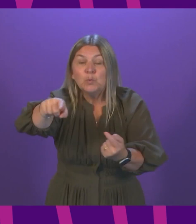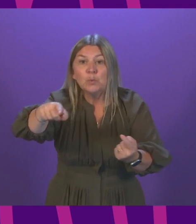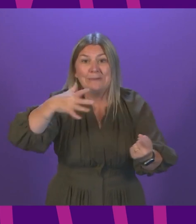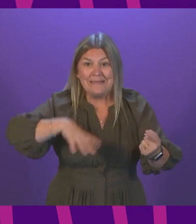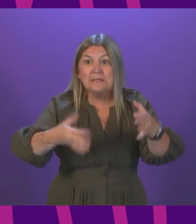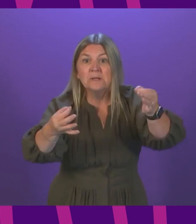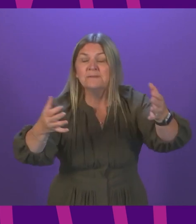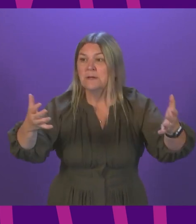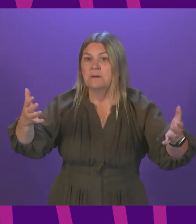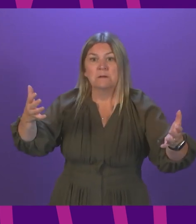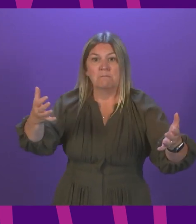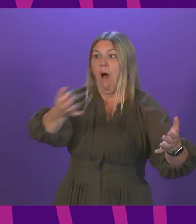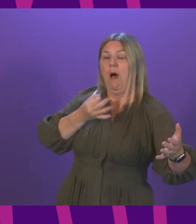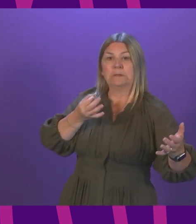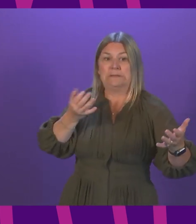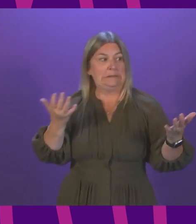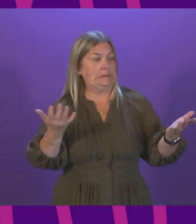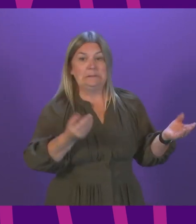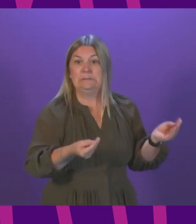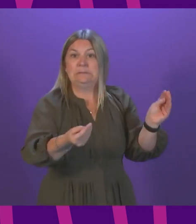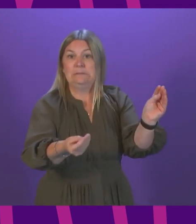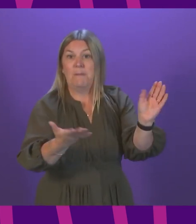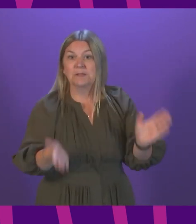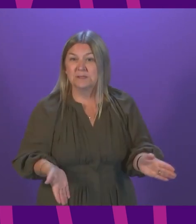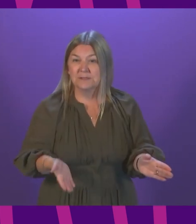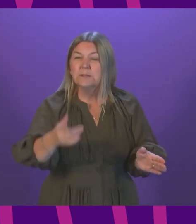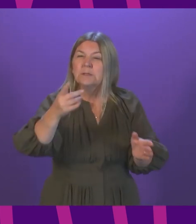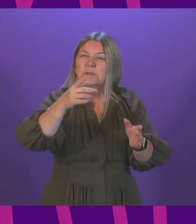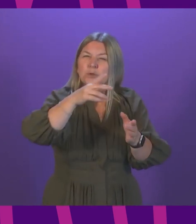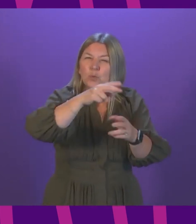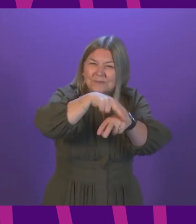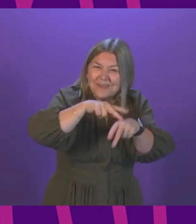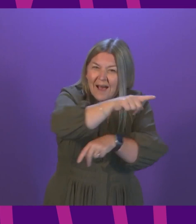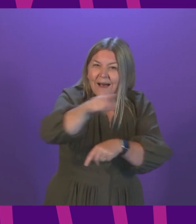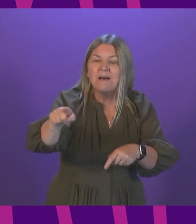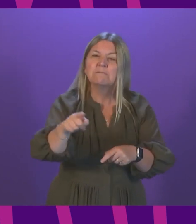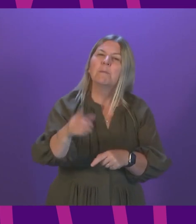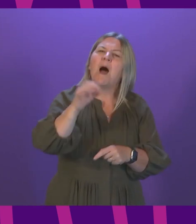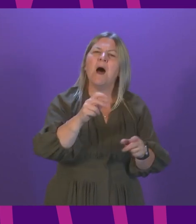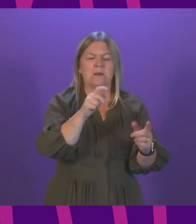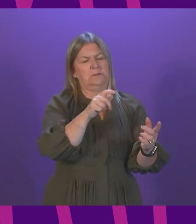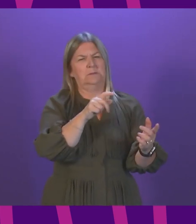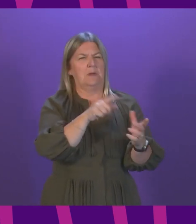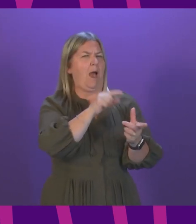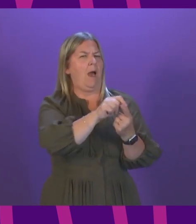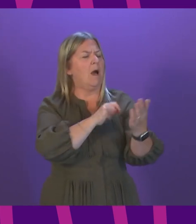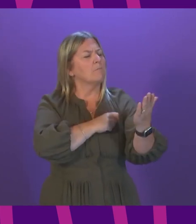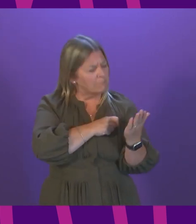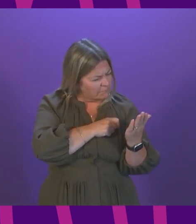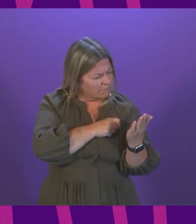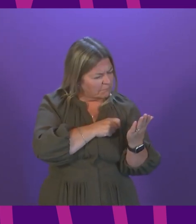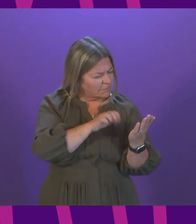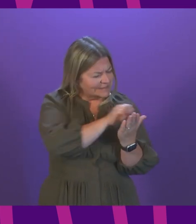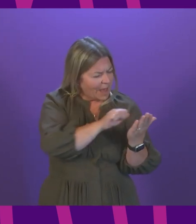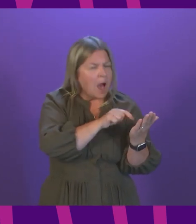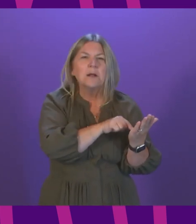asked to show their vaccine record. Venue staff will either scan or visually check a QR code and the NHS Scotland COVID check